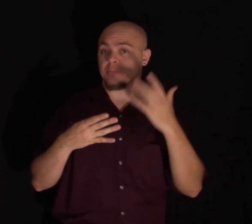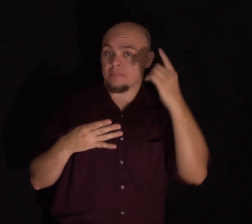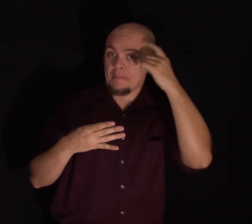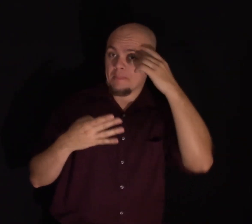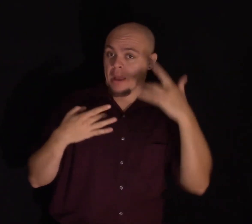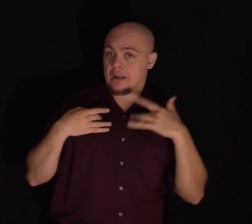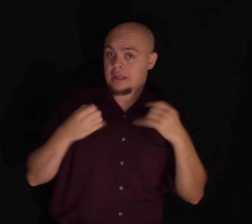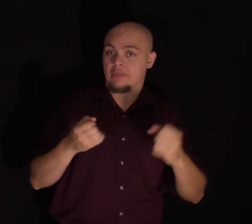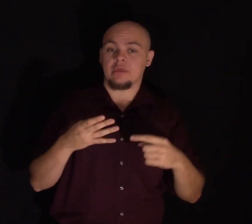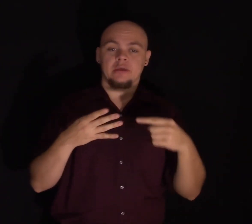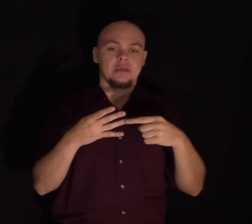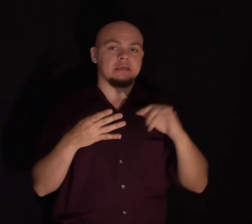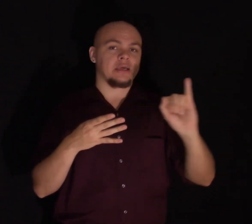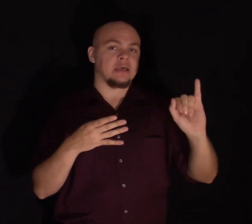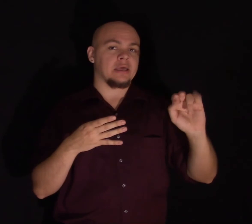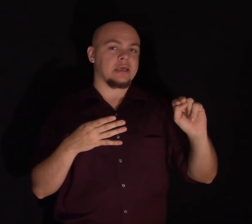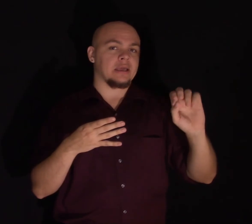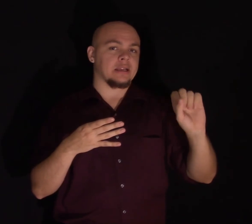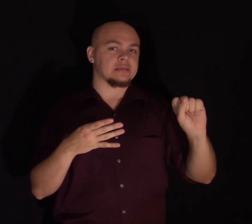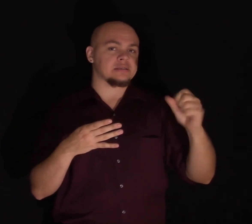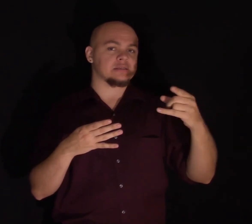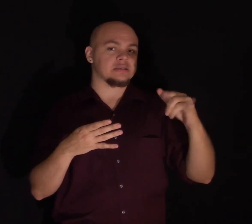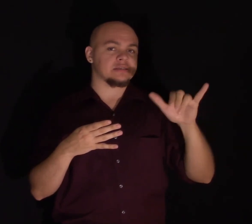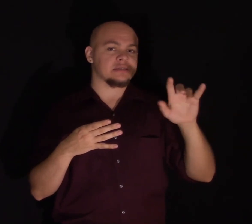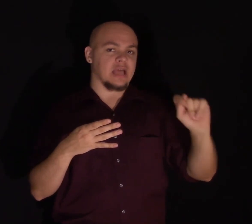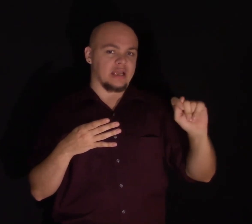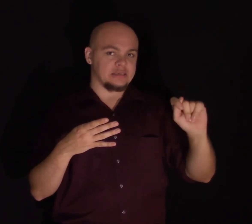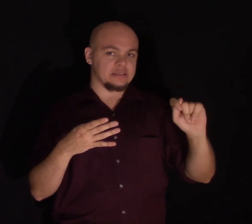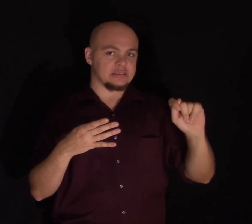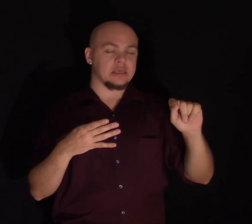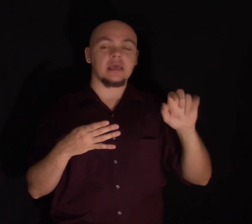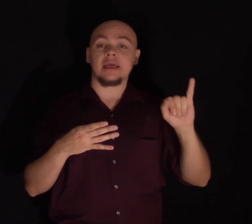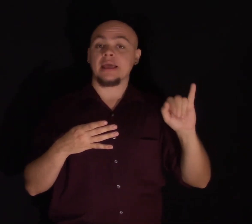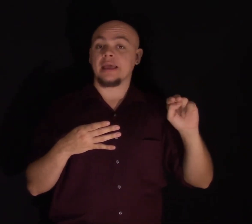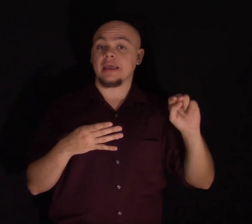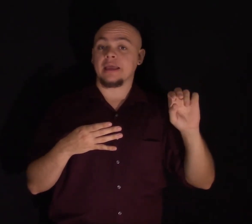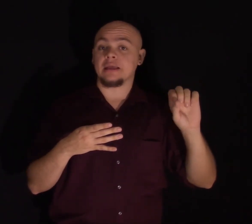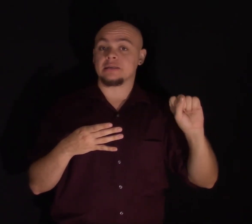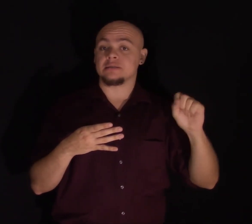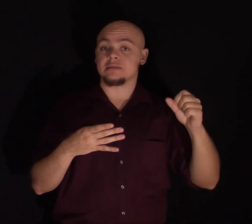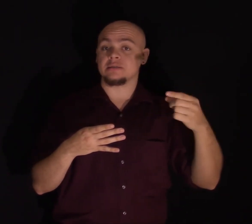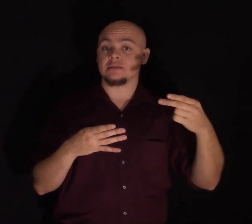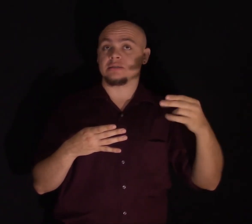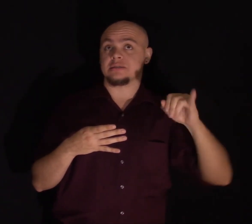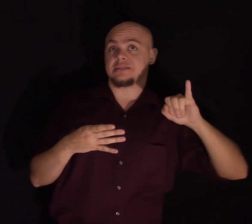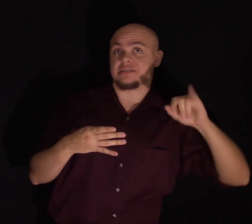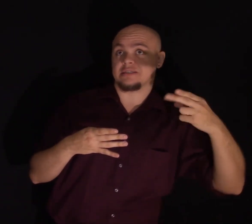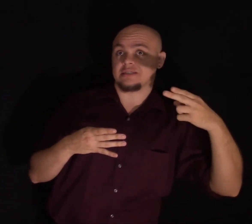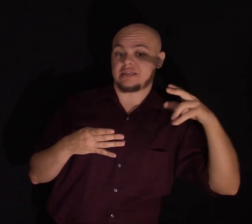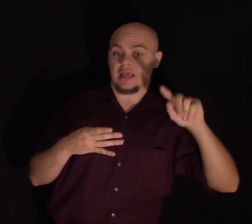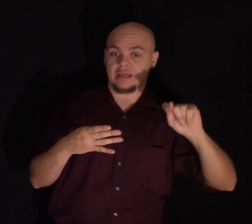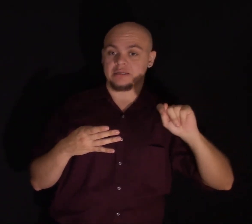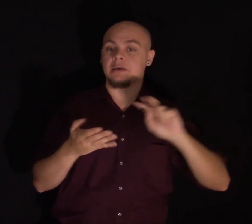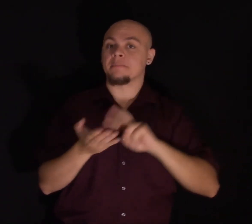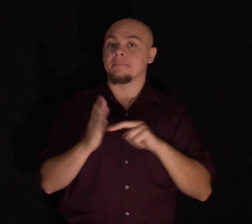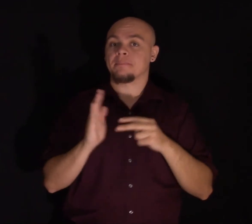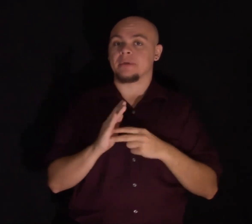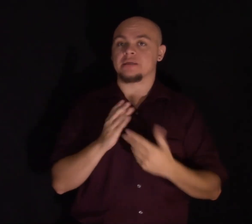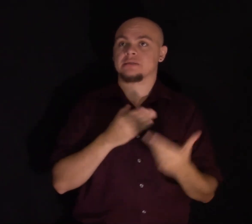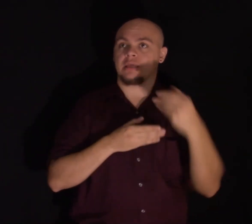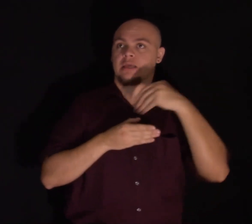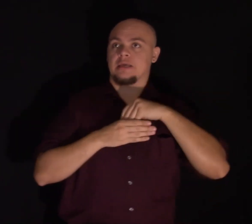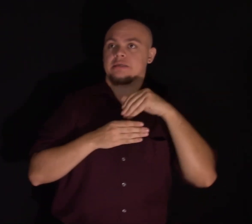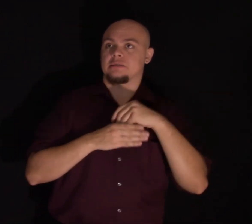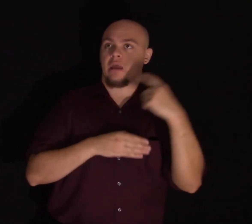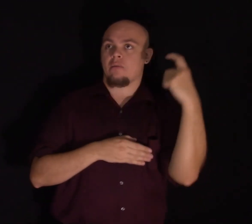is insight. And insight is about insight into the narrative that we all have about